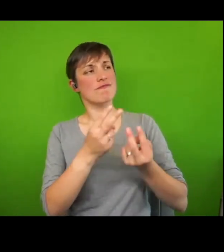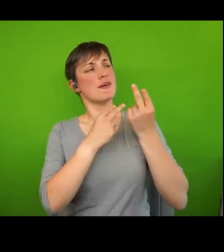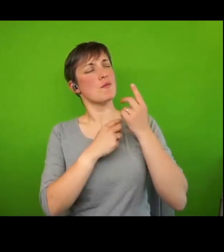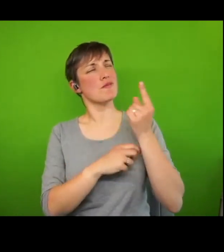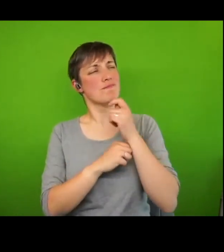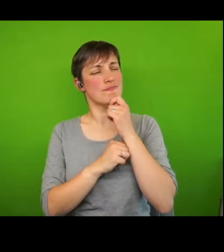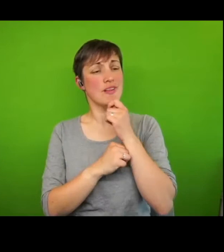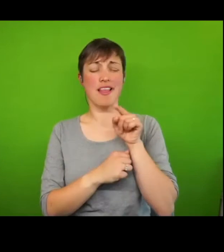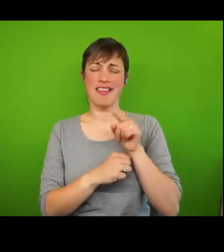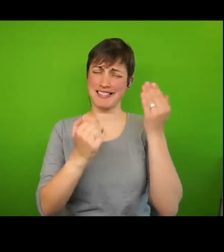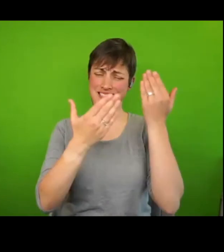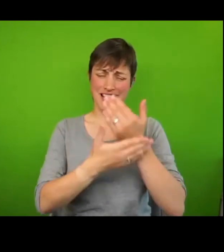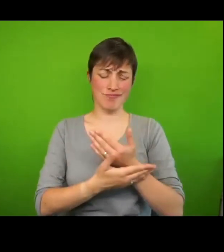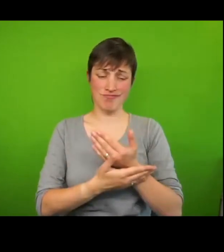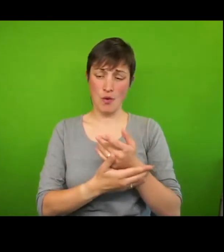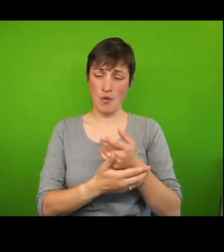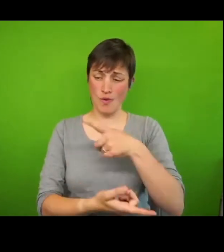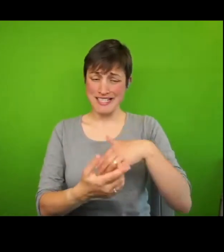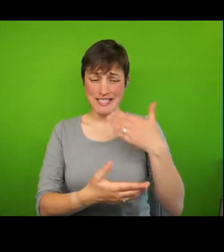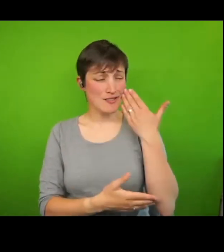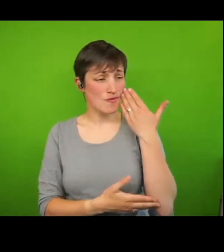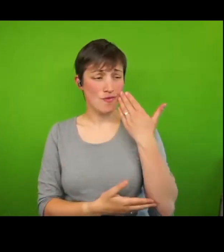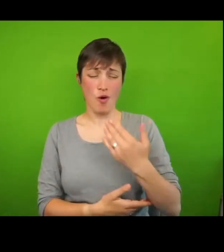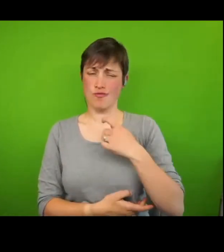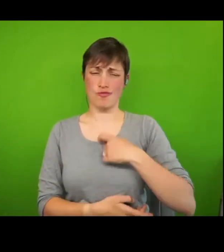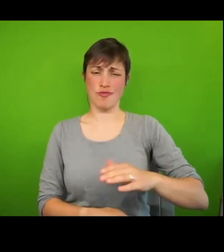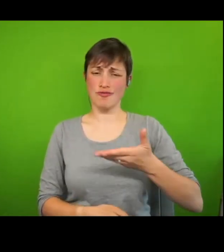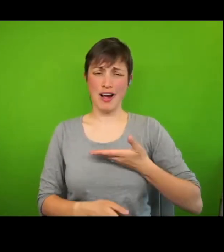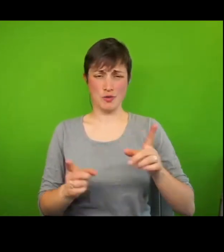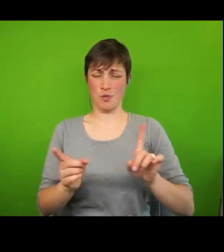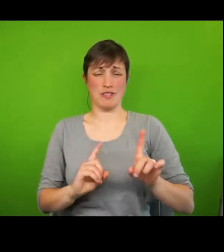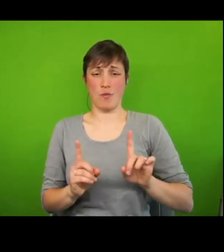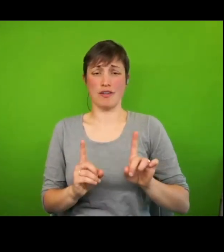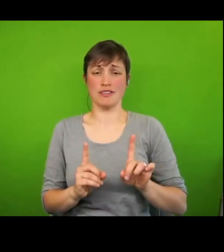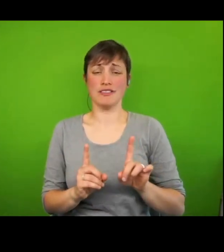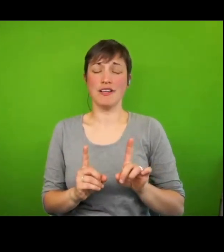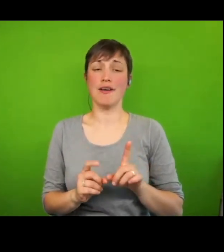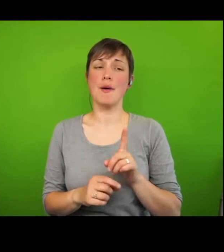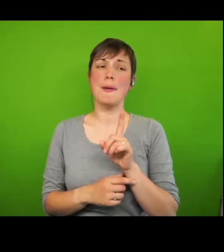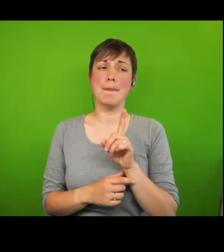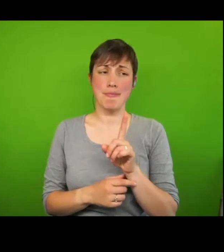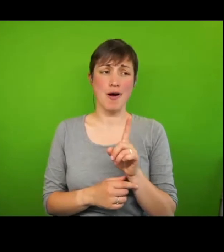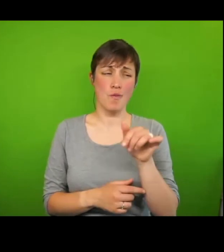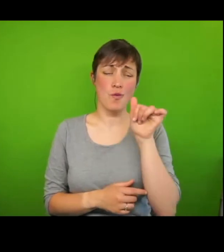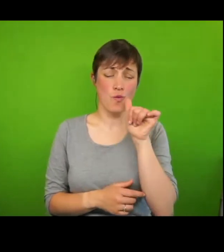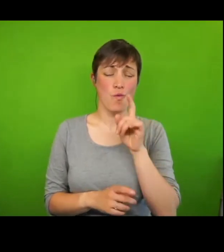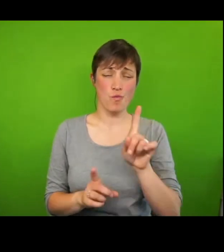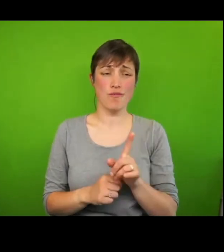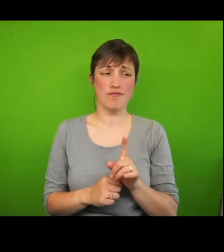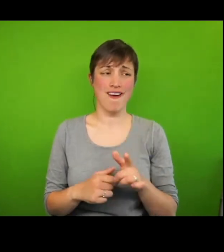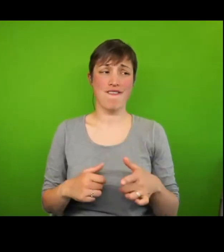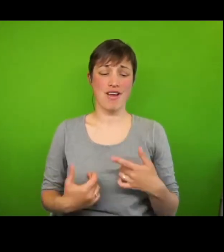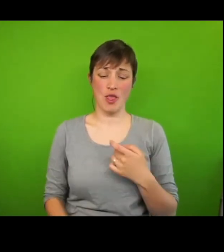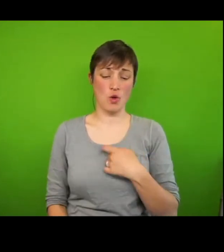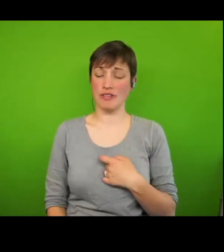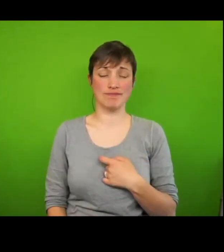rights meant, but we had one thing in common, we felt less than human beings. We began to